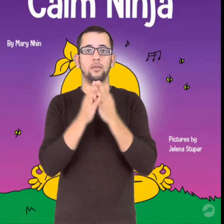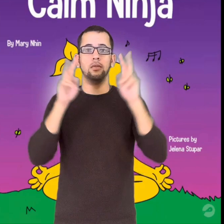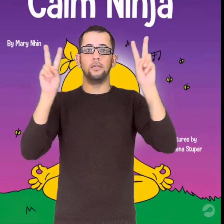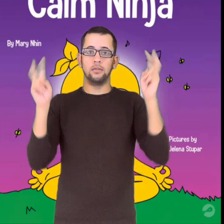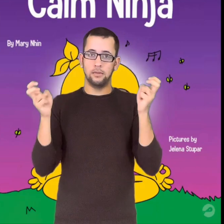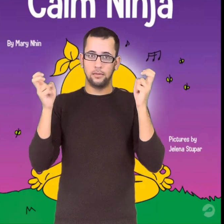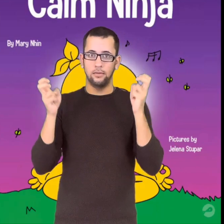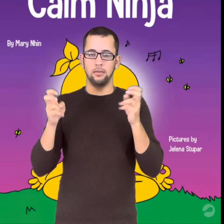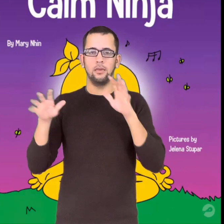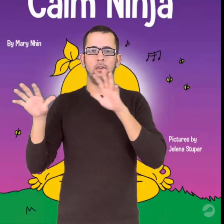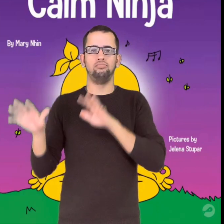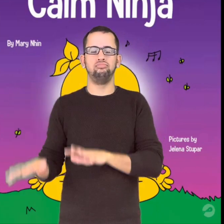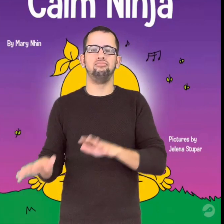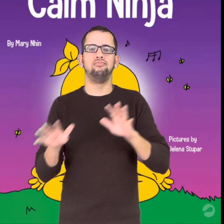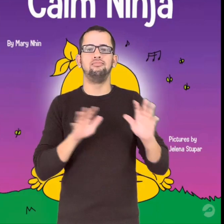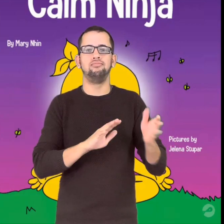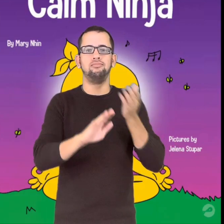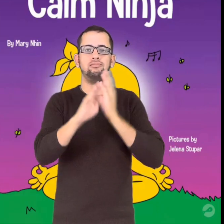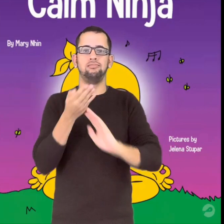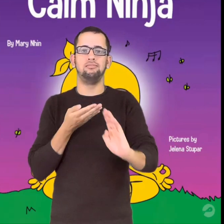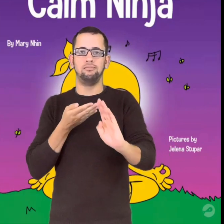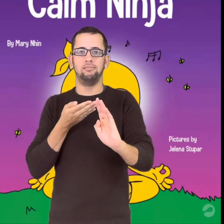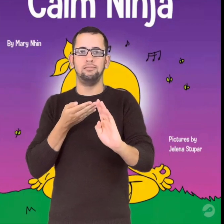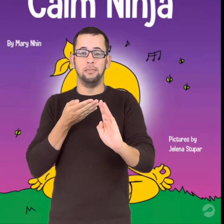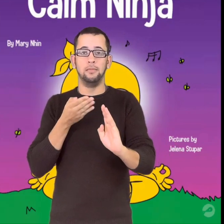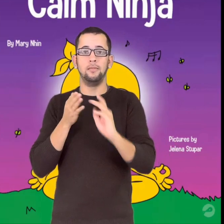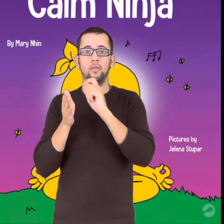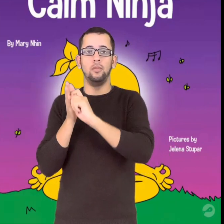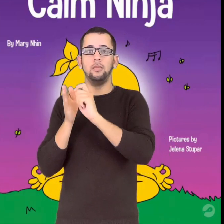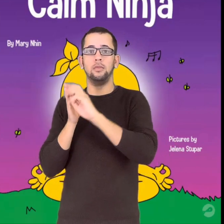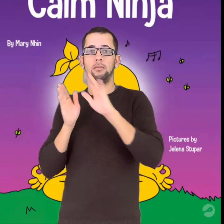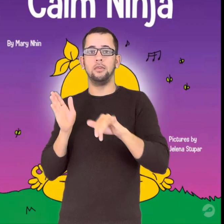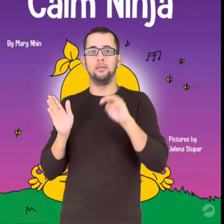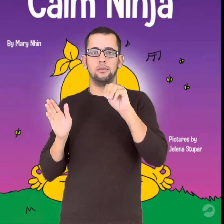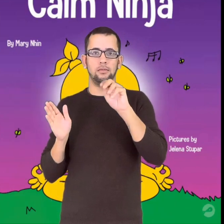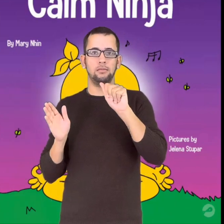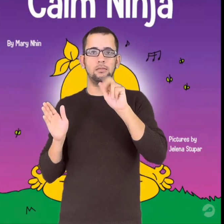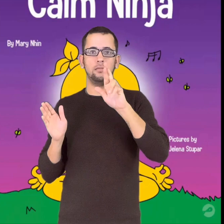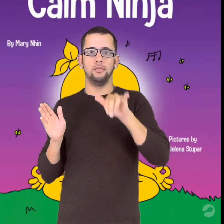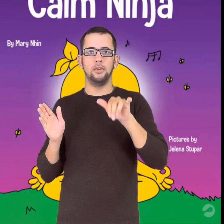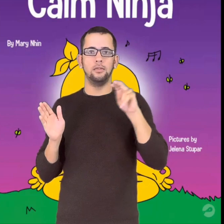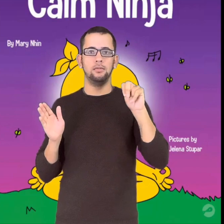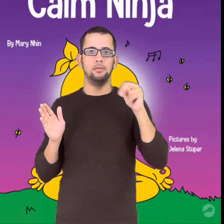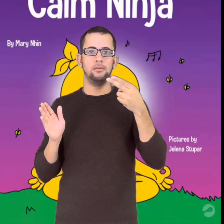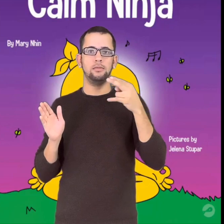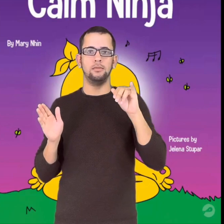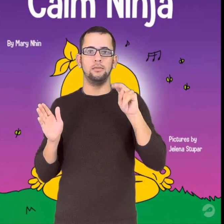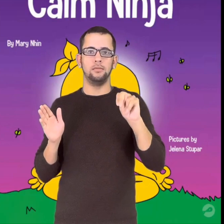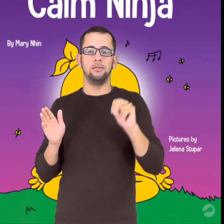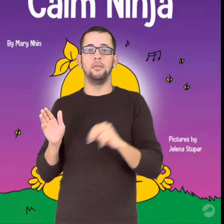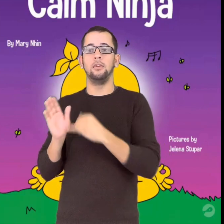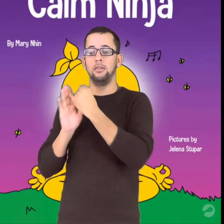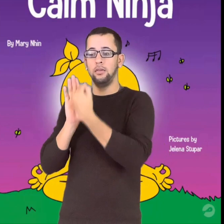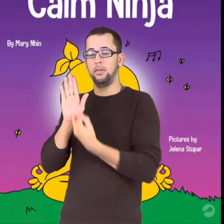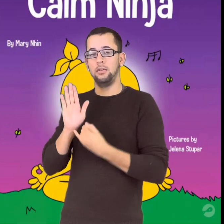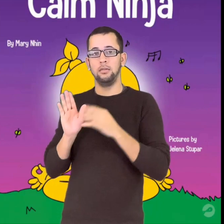Calm Ninja Written by Mary Nin Pictures by